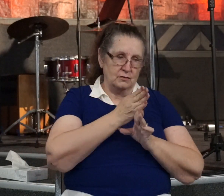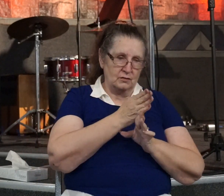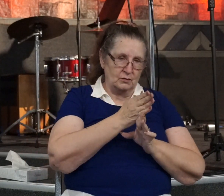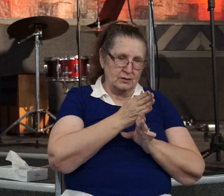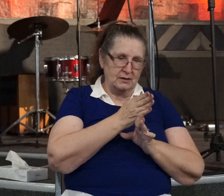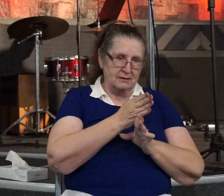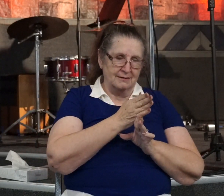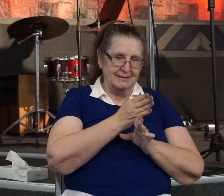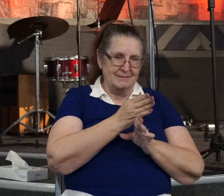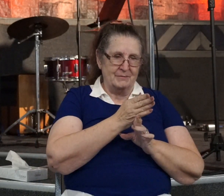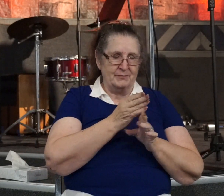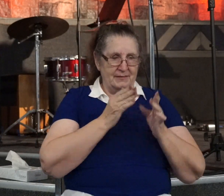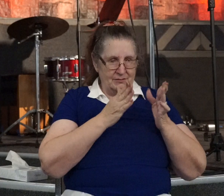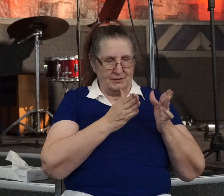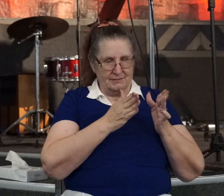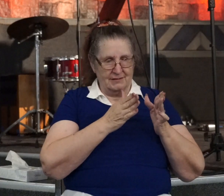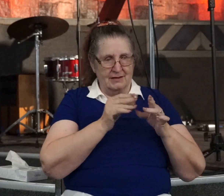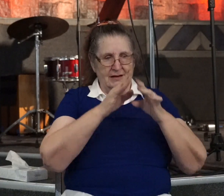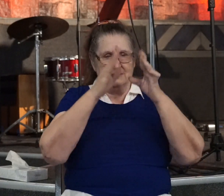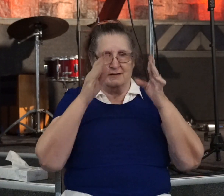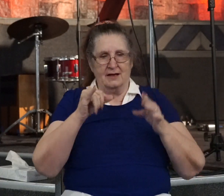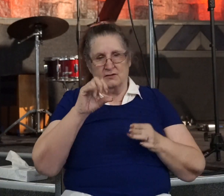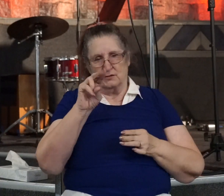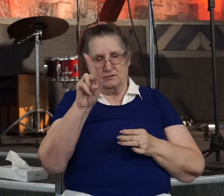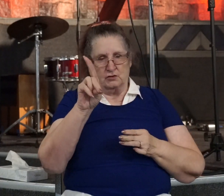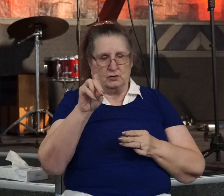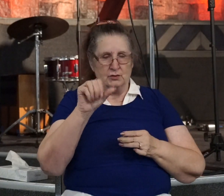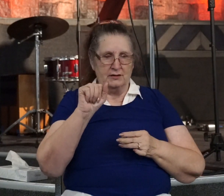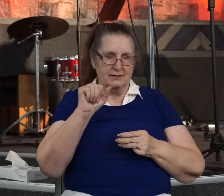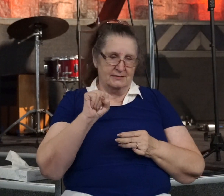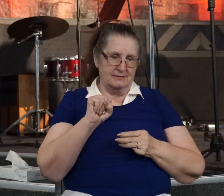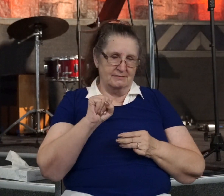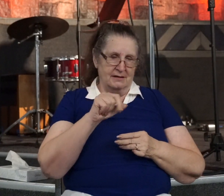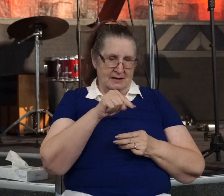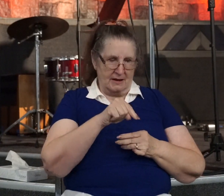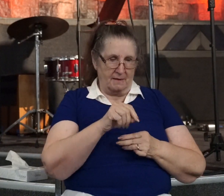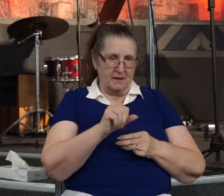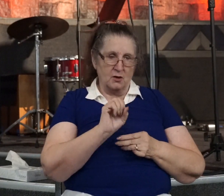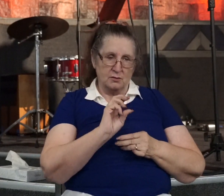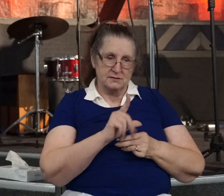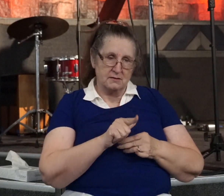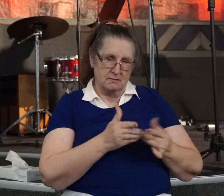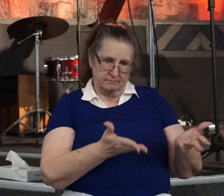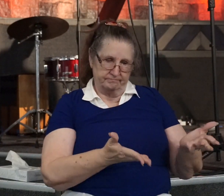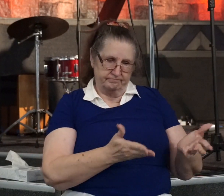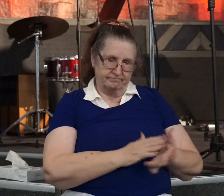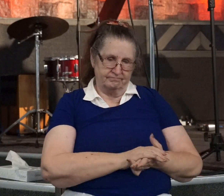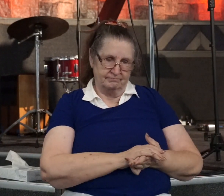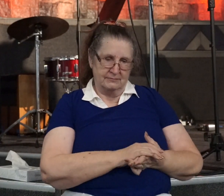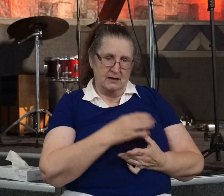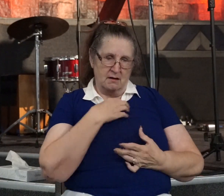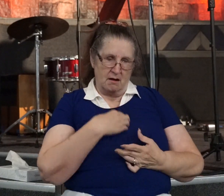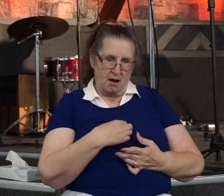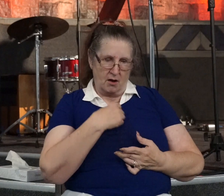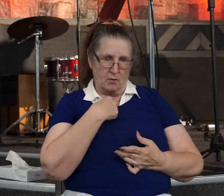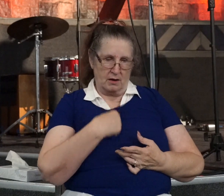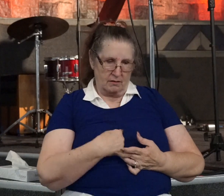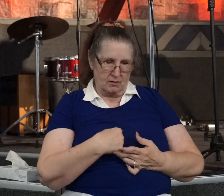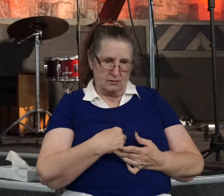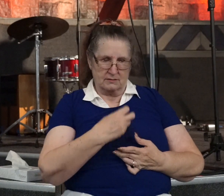to the house of Judas, and there was Saul, hungry, thirsty, and blind.